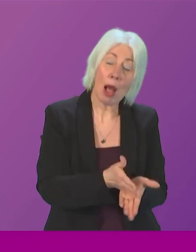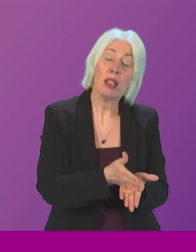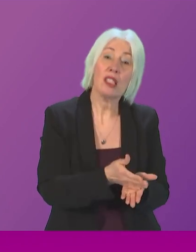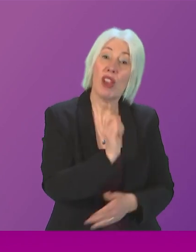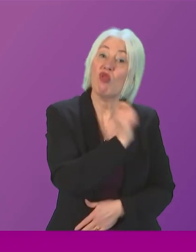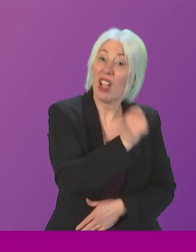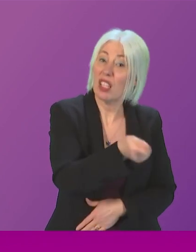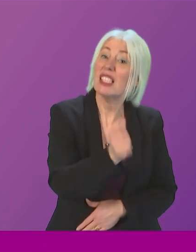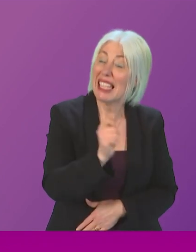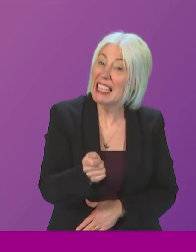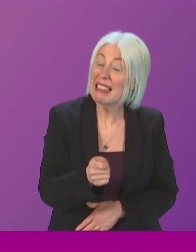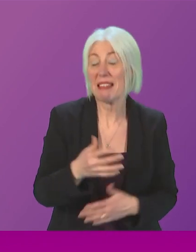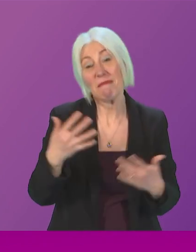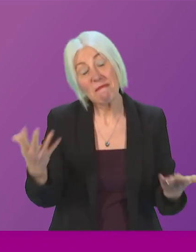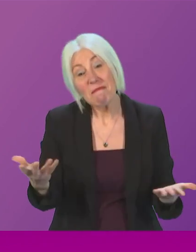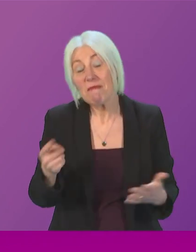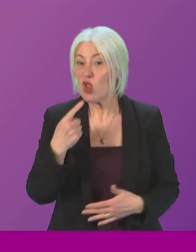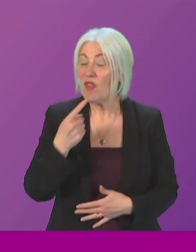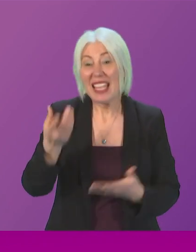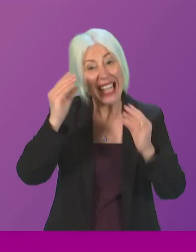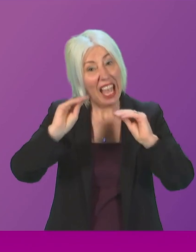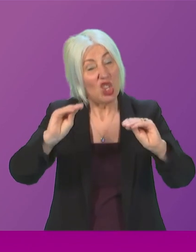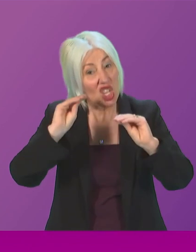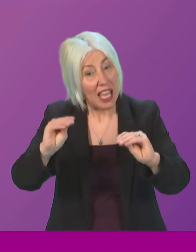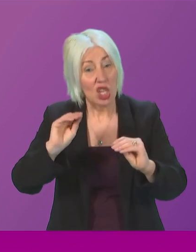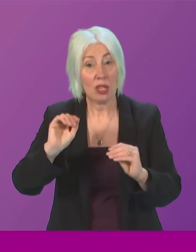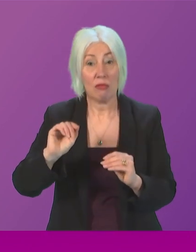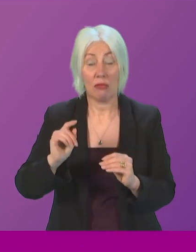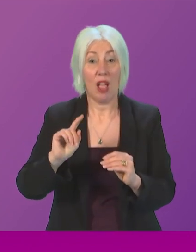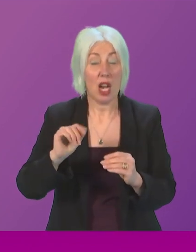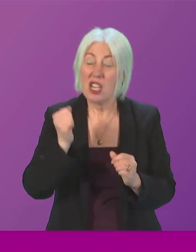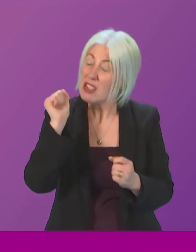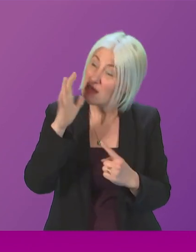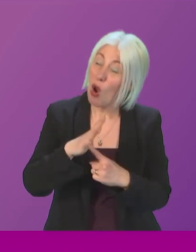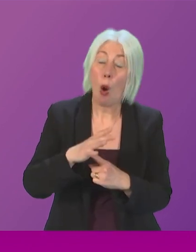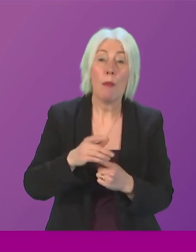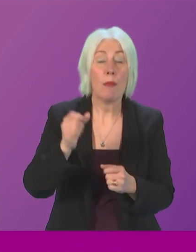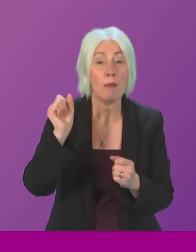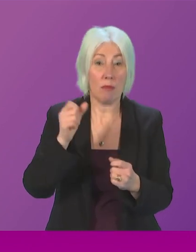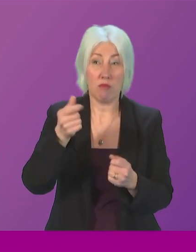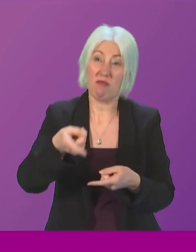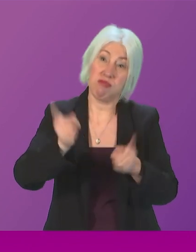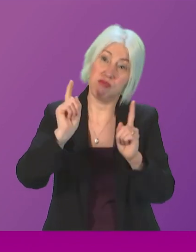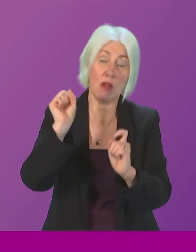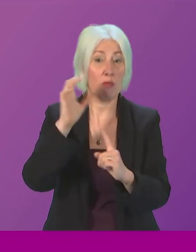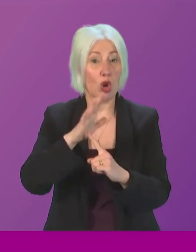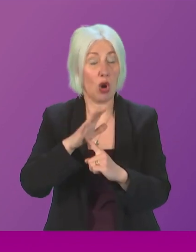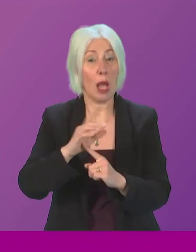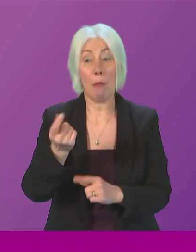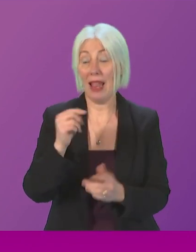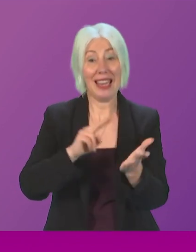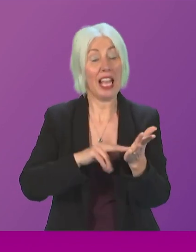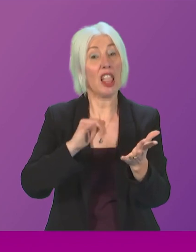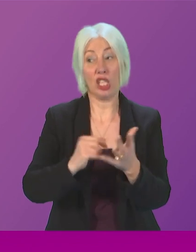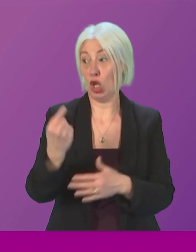presiding officer despite claiming education was her number one priority the previous First Minister Nicola